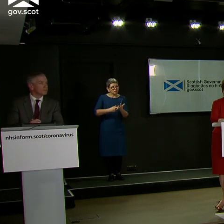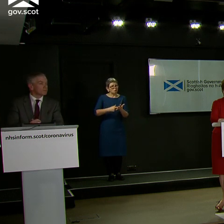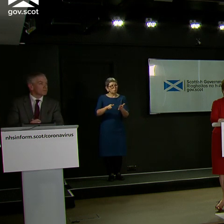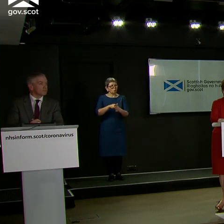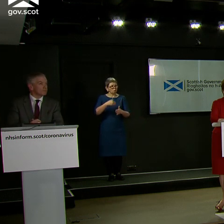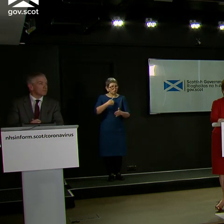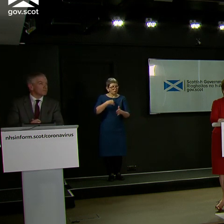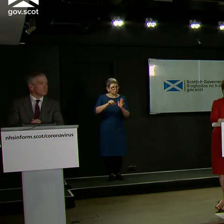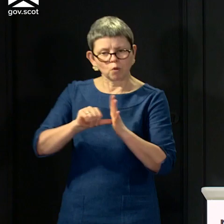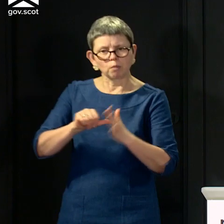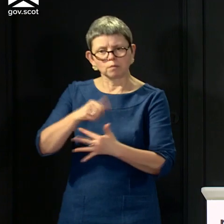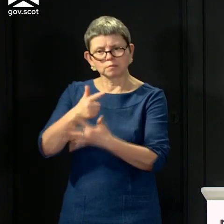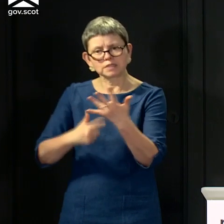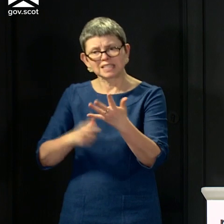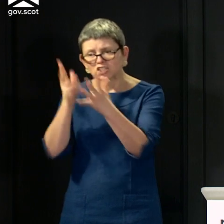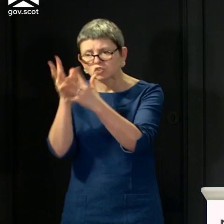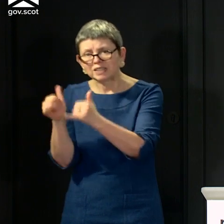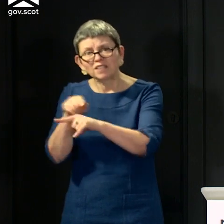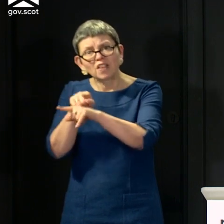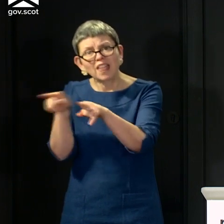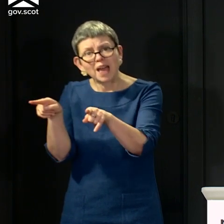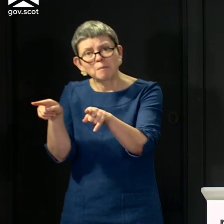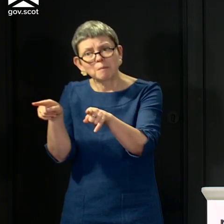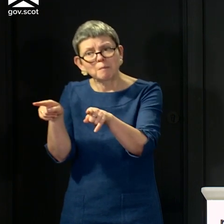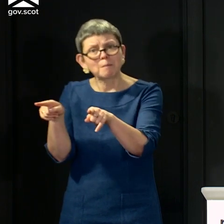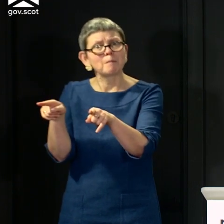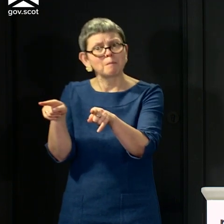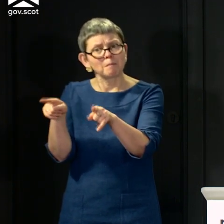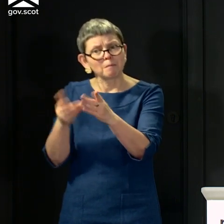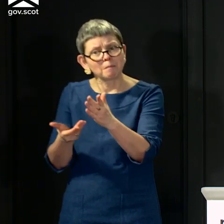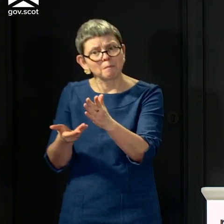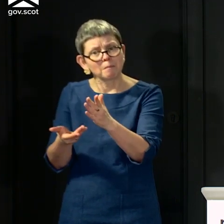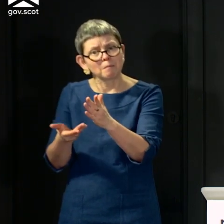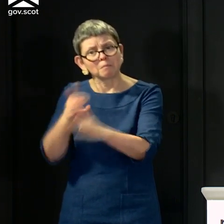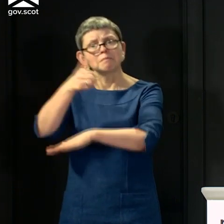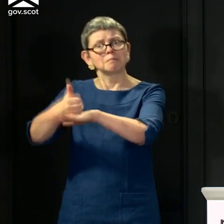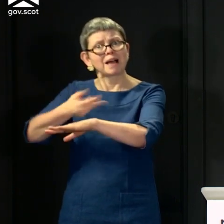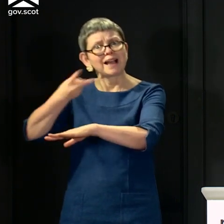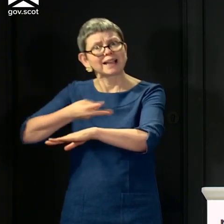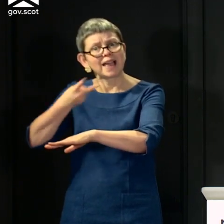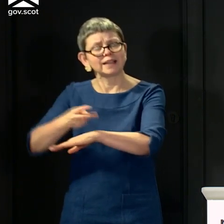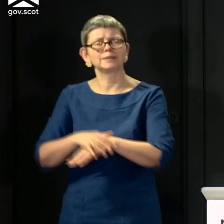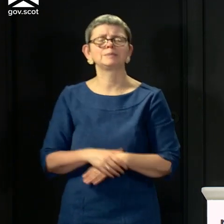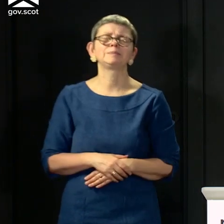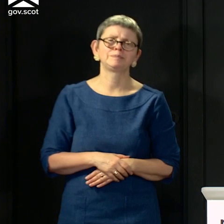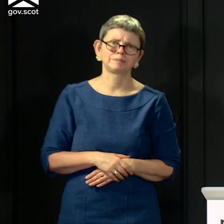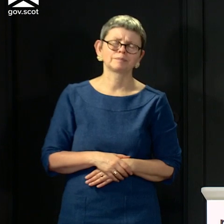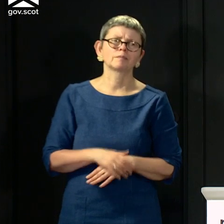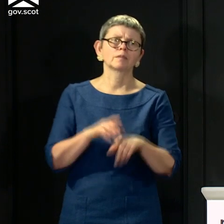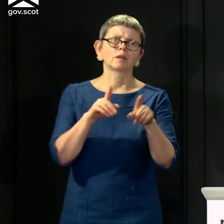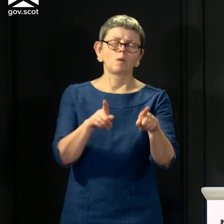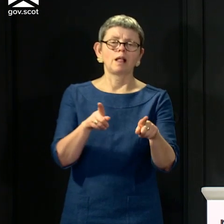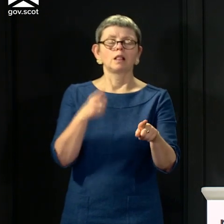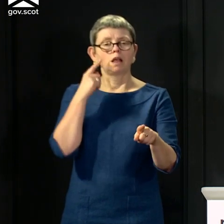to get back up and running? Well, as part of our thinking about how we, at the right time, slowly, gradually, carefully